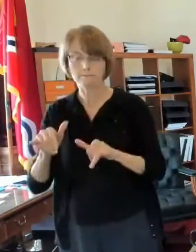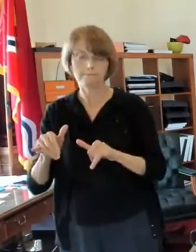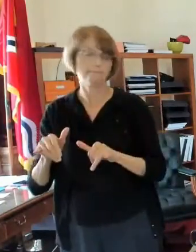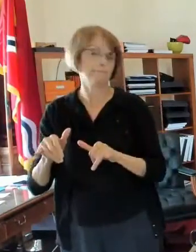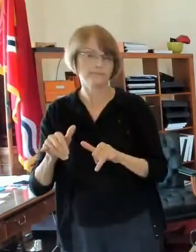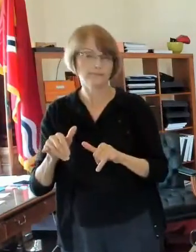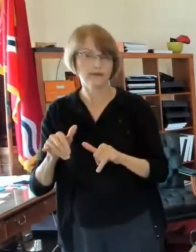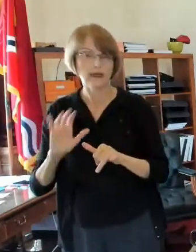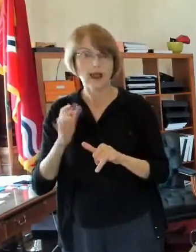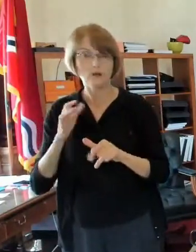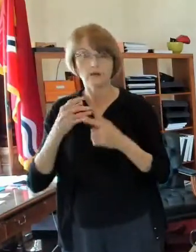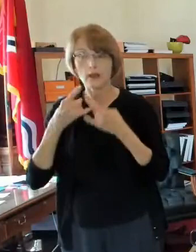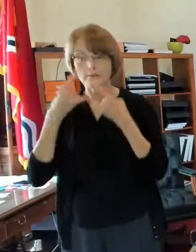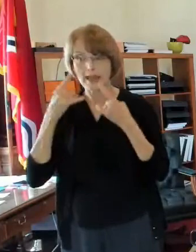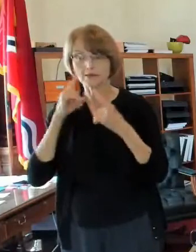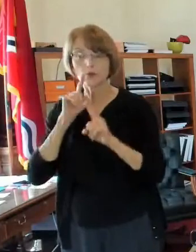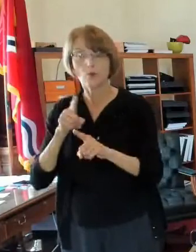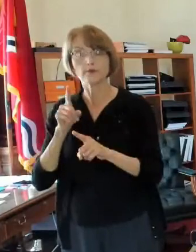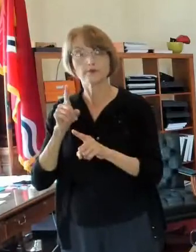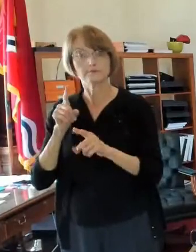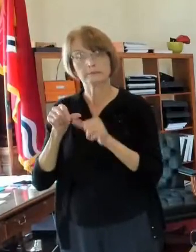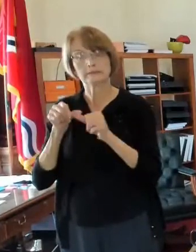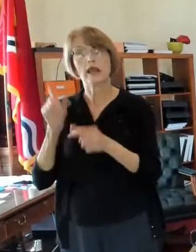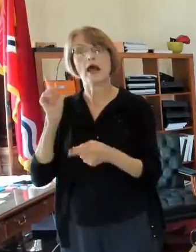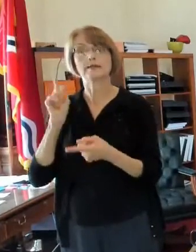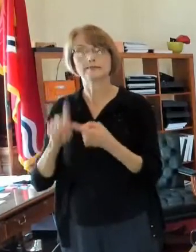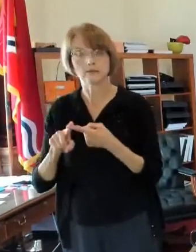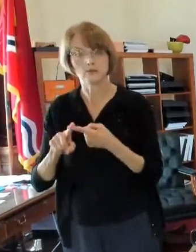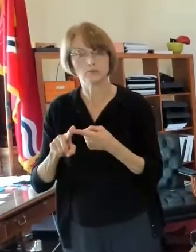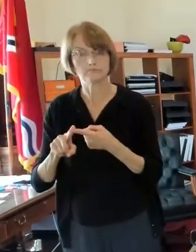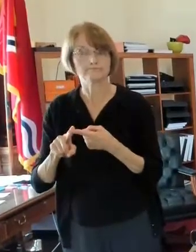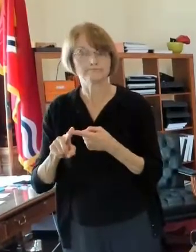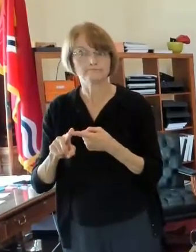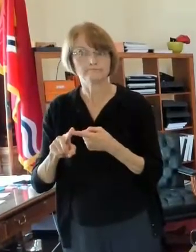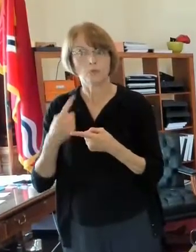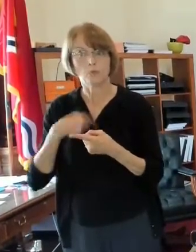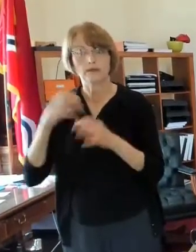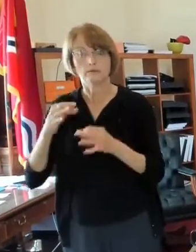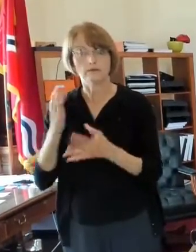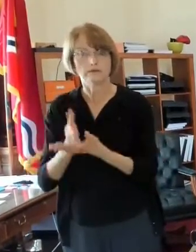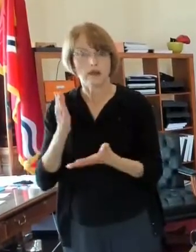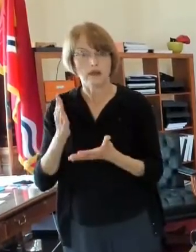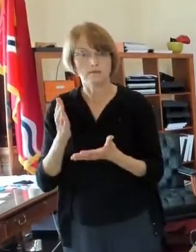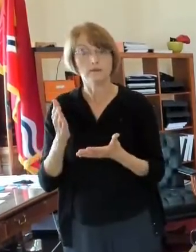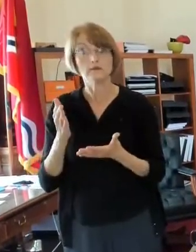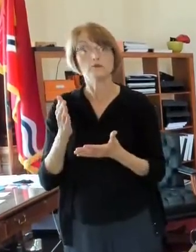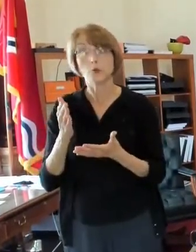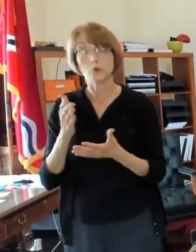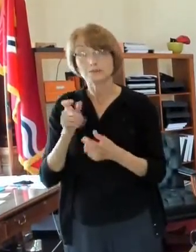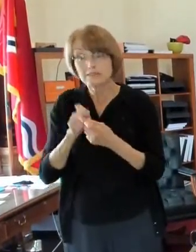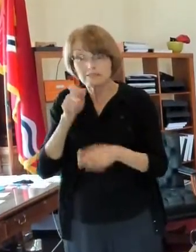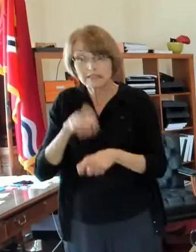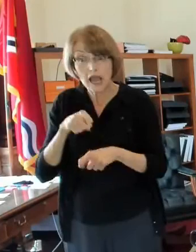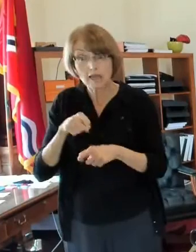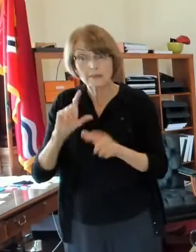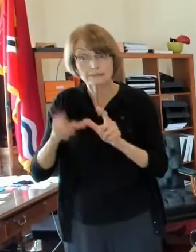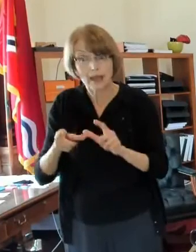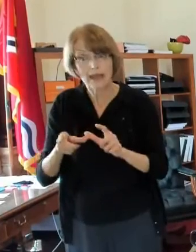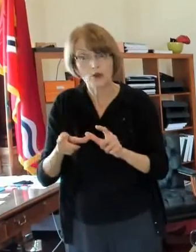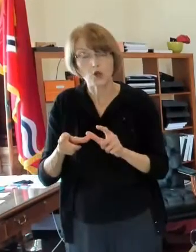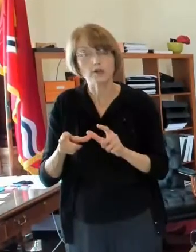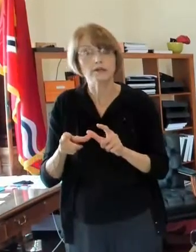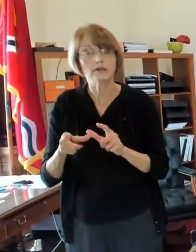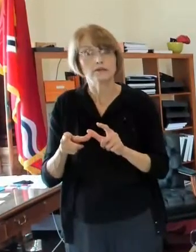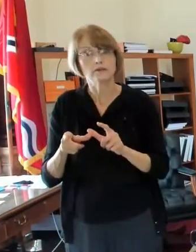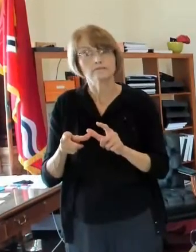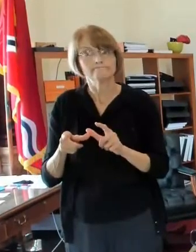order is in place until we say otherwise so right now we don't see a time that that would occur i hope it does hope we